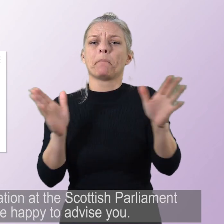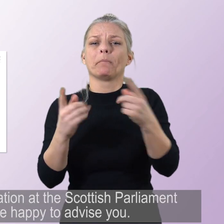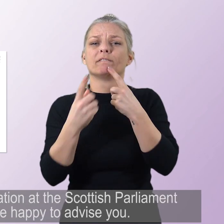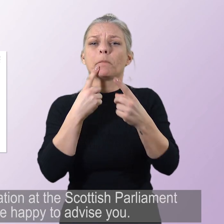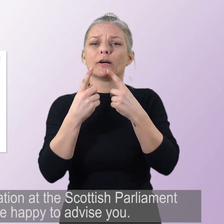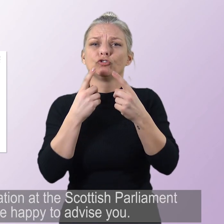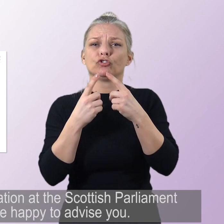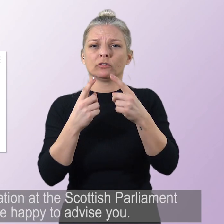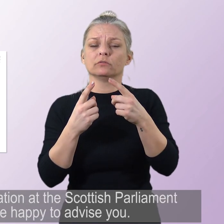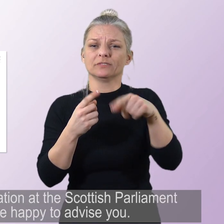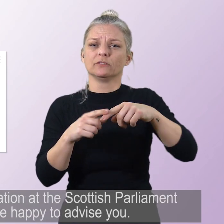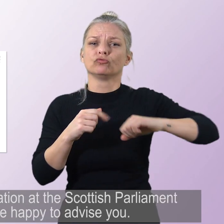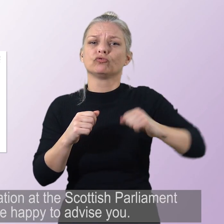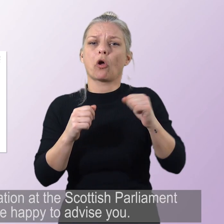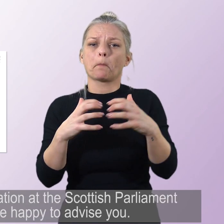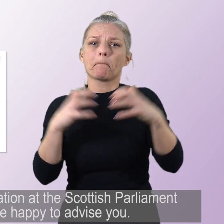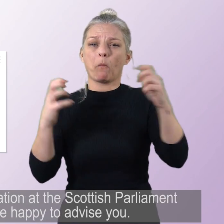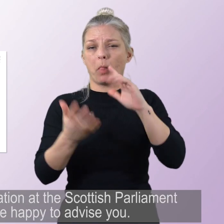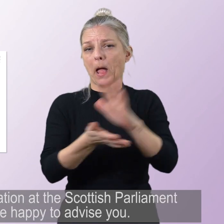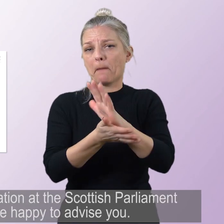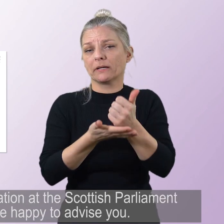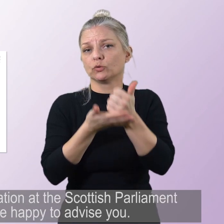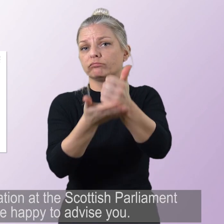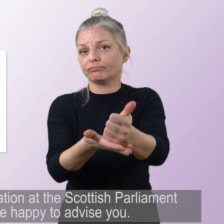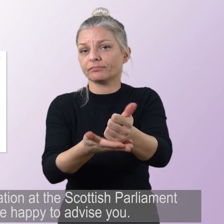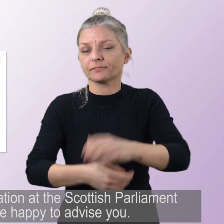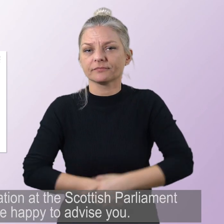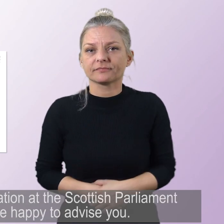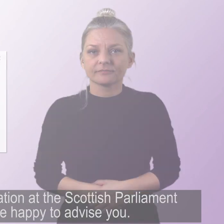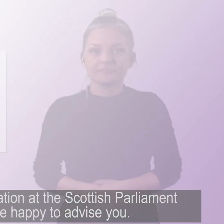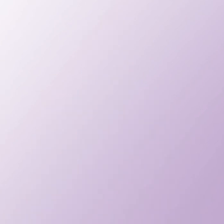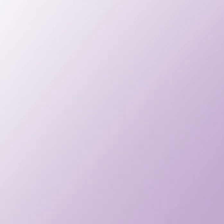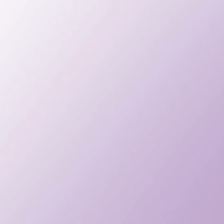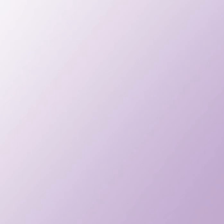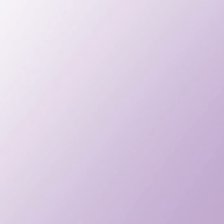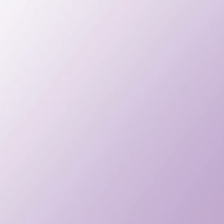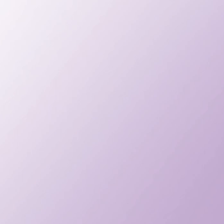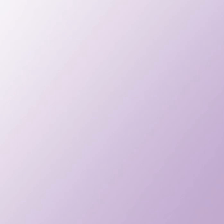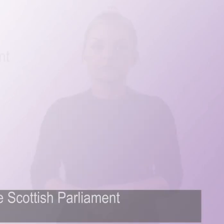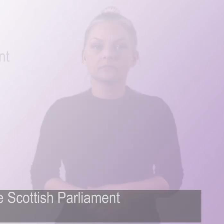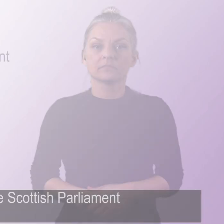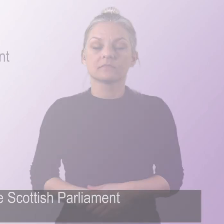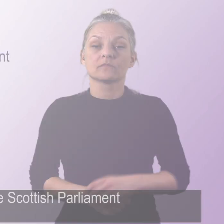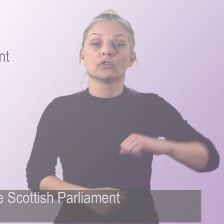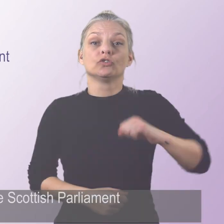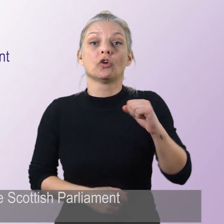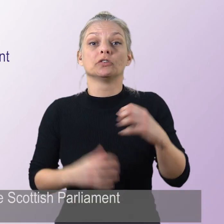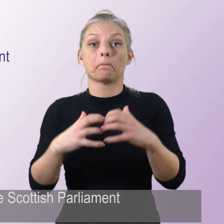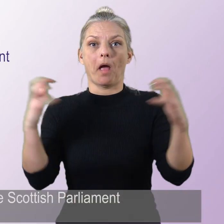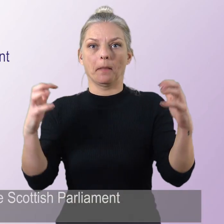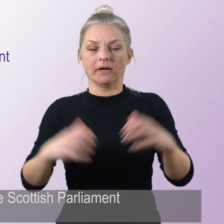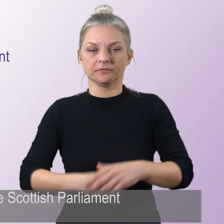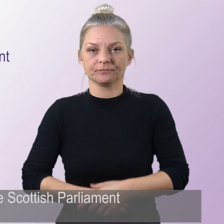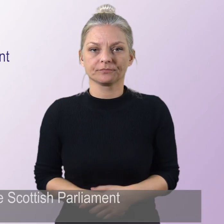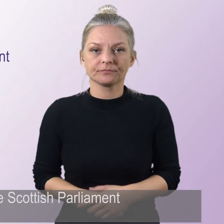public information at the Scottish Parliament will be happy to advise you. The Scottish Parliament